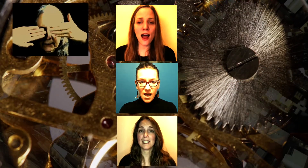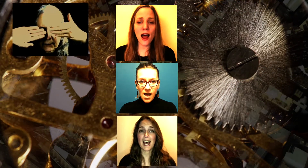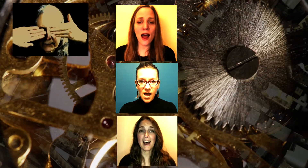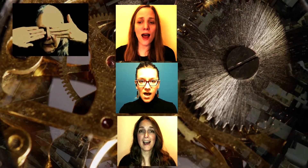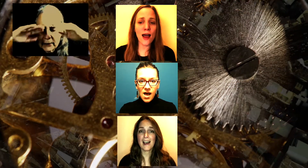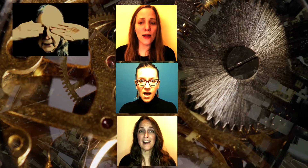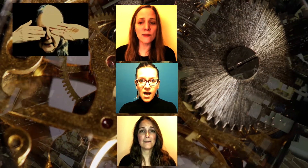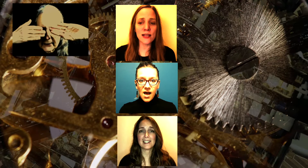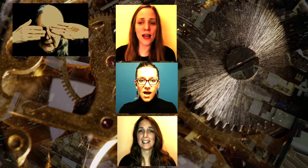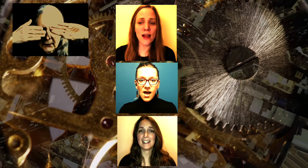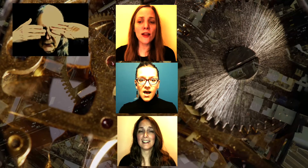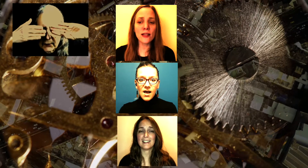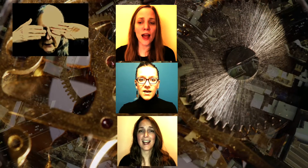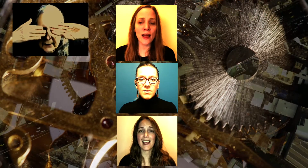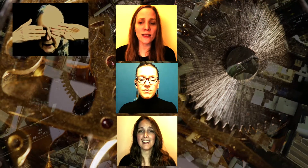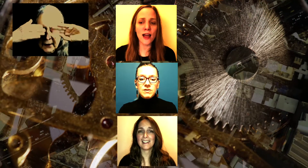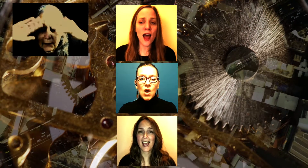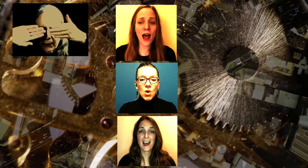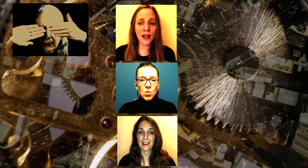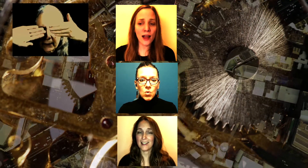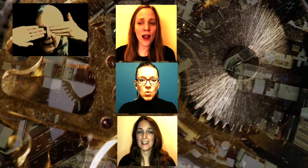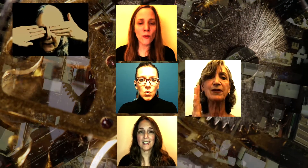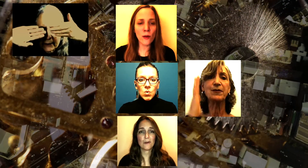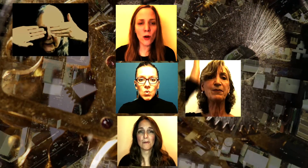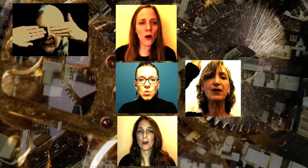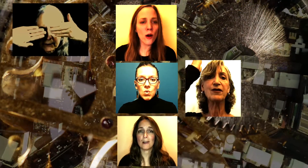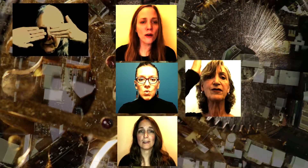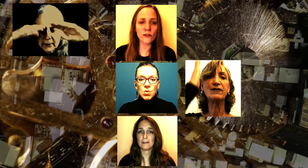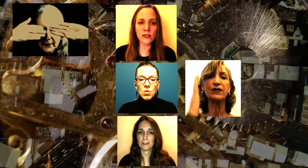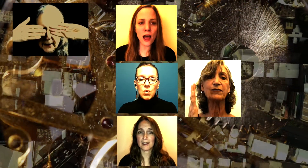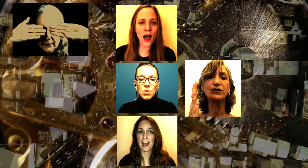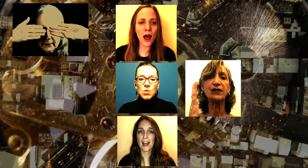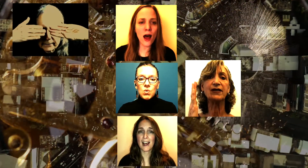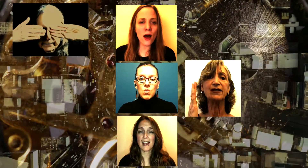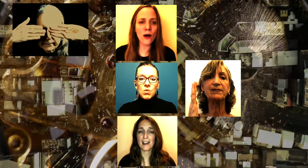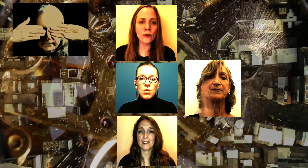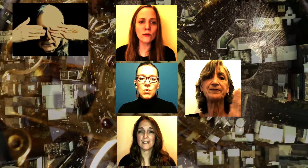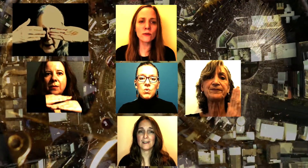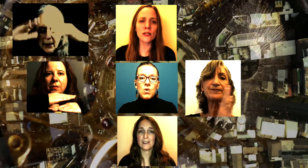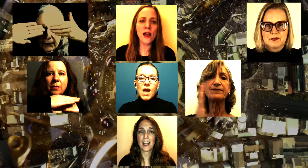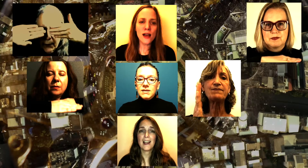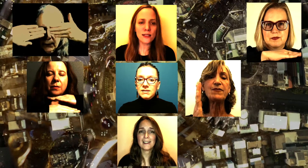Sometimes, in the night, I hear a mortal sound.